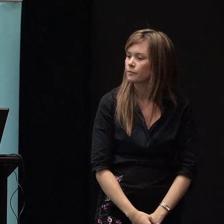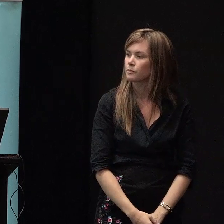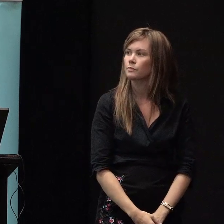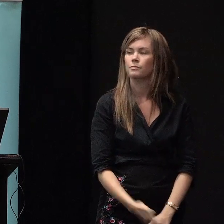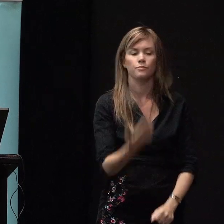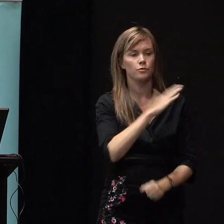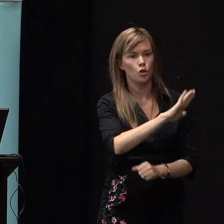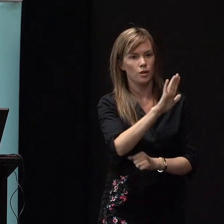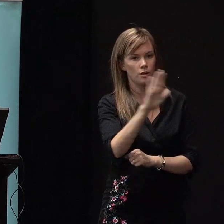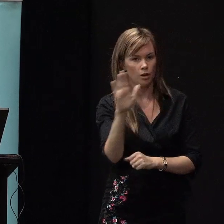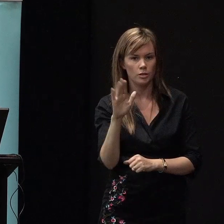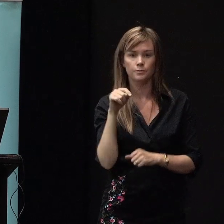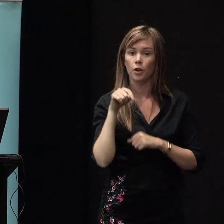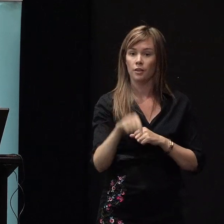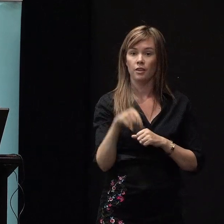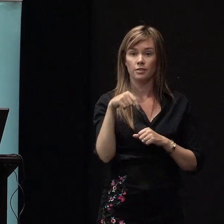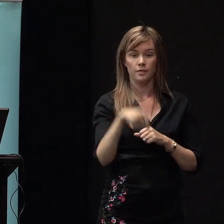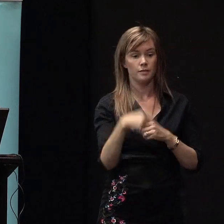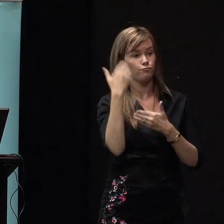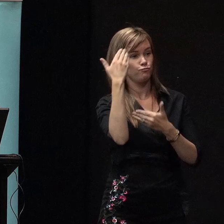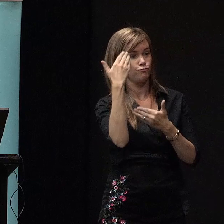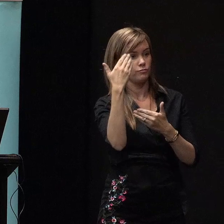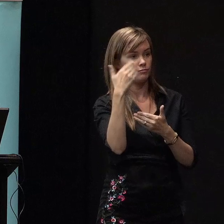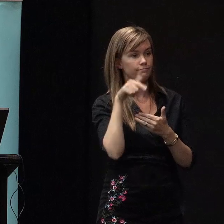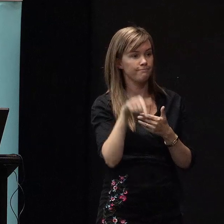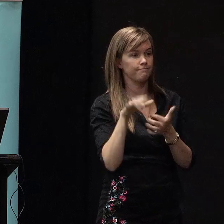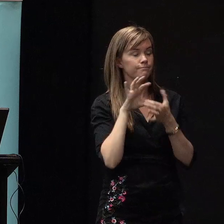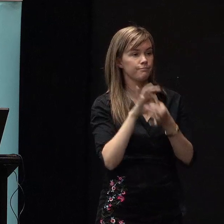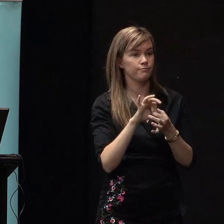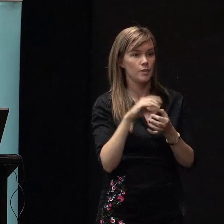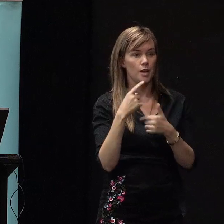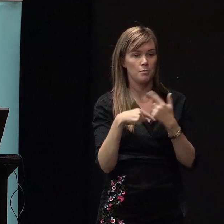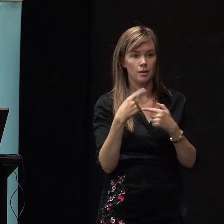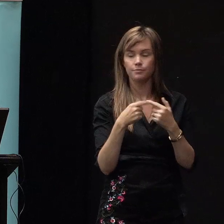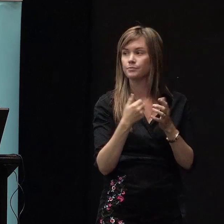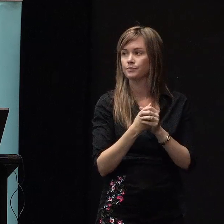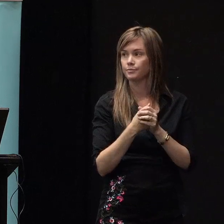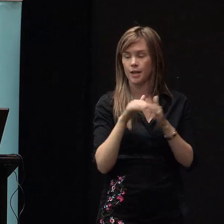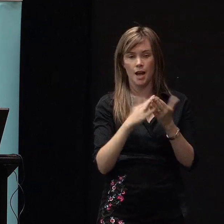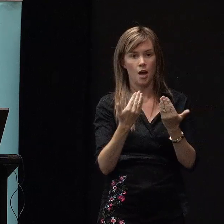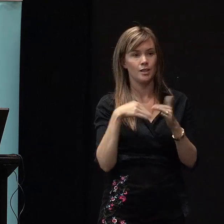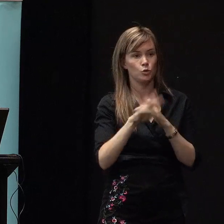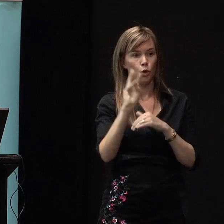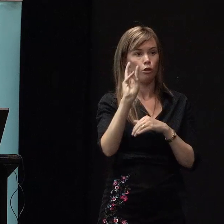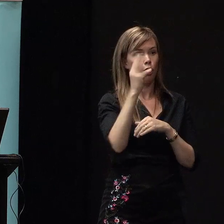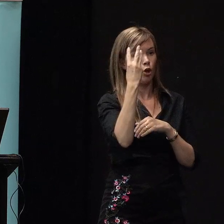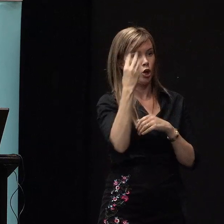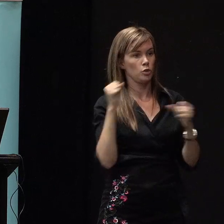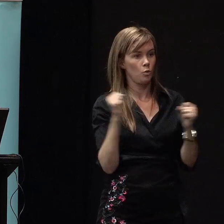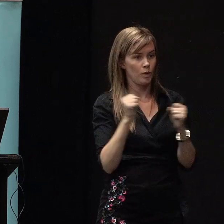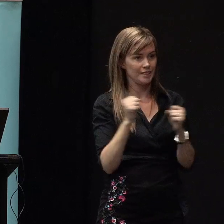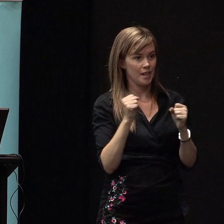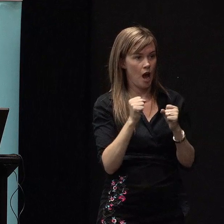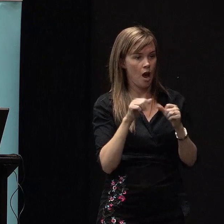Kia ora koutou. So this session is about, we're coming into the third winter since the